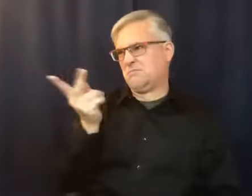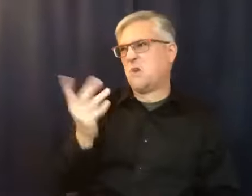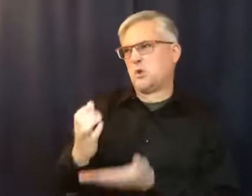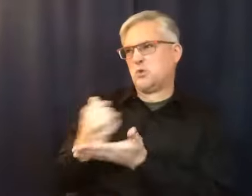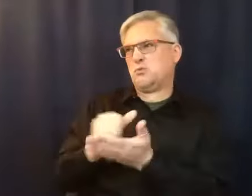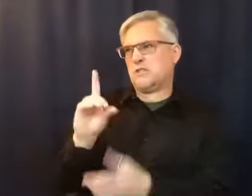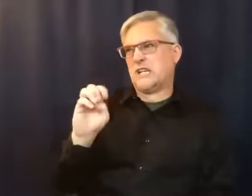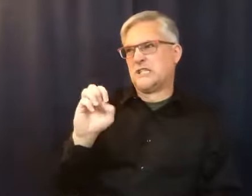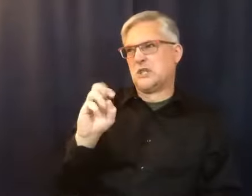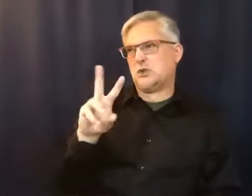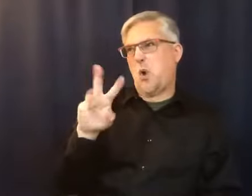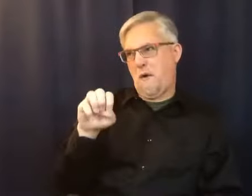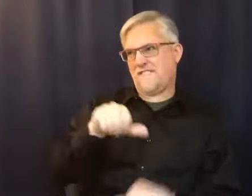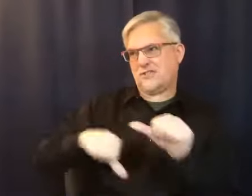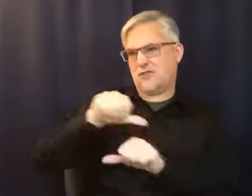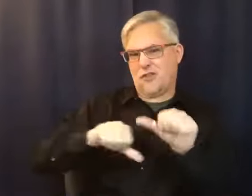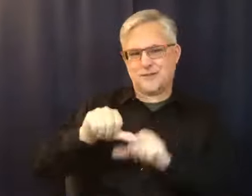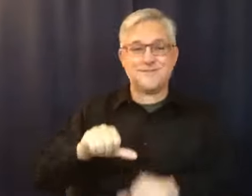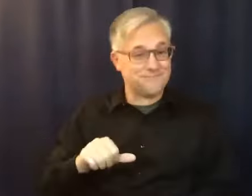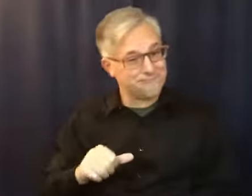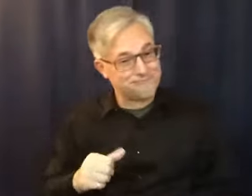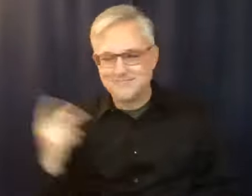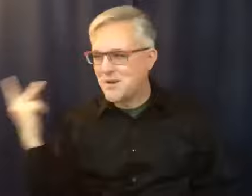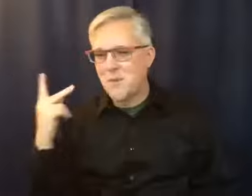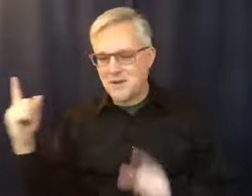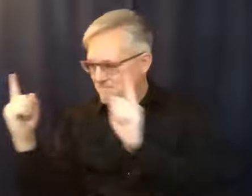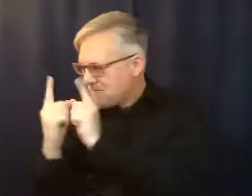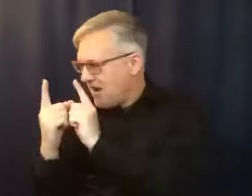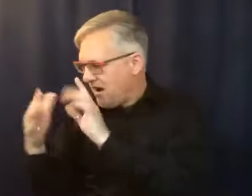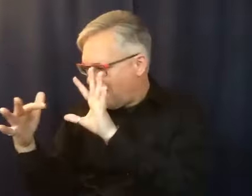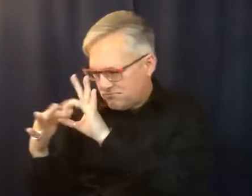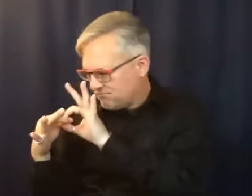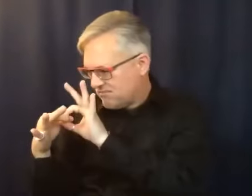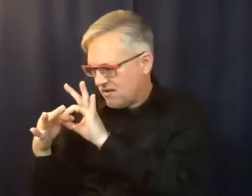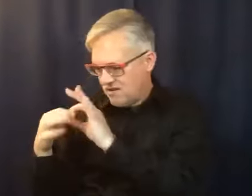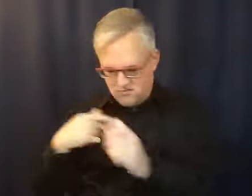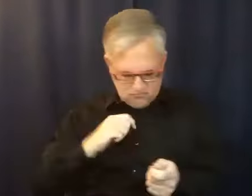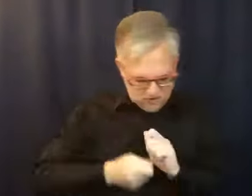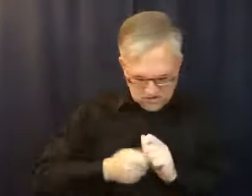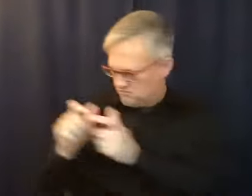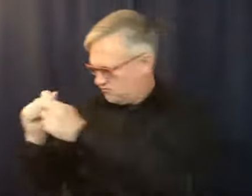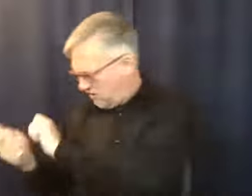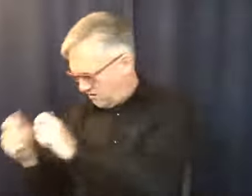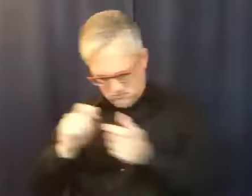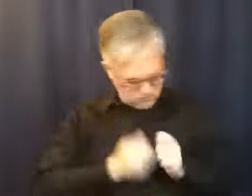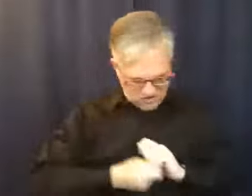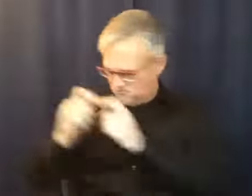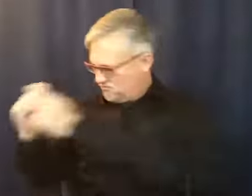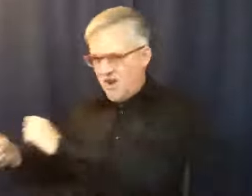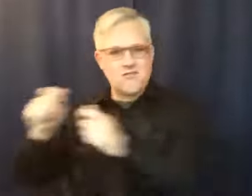and we began growing together. He changed, I changed. He changed, I changed. But what we found out that each of us